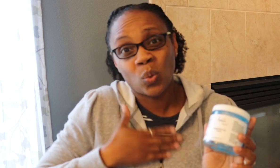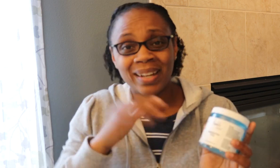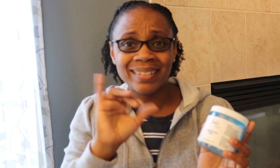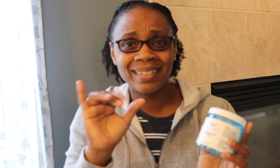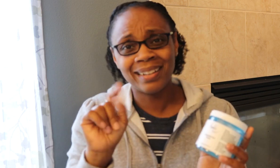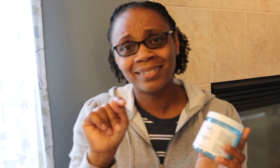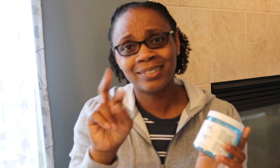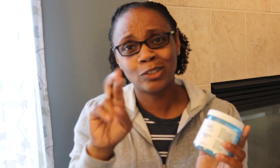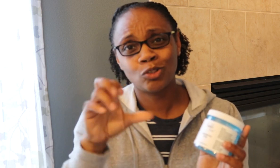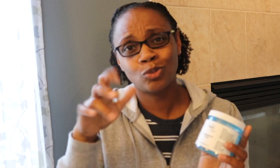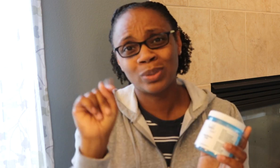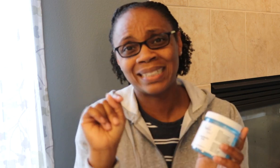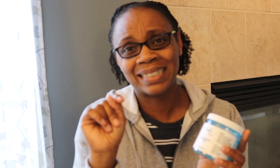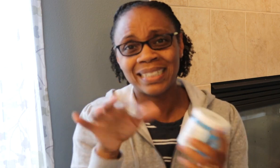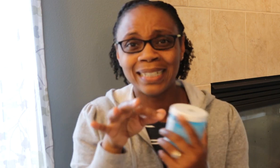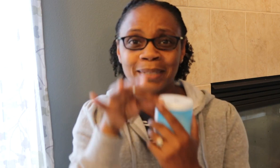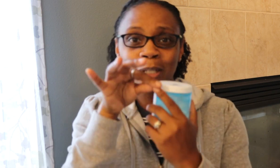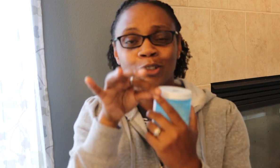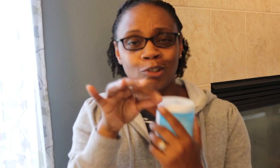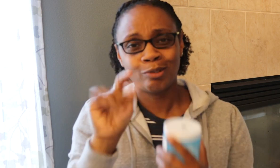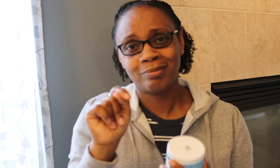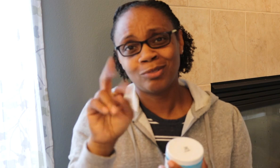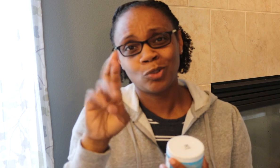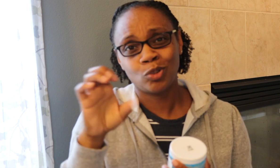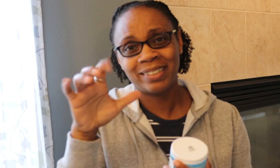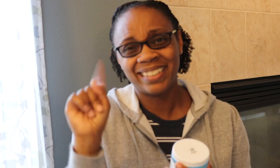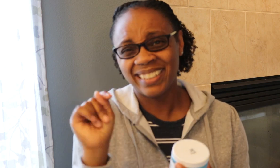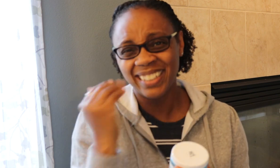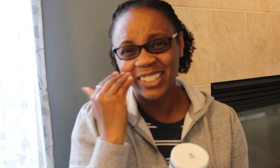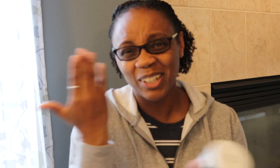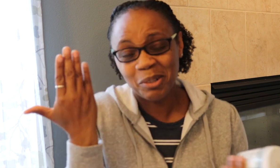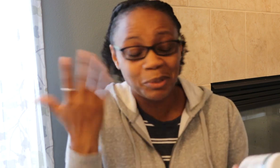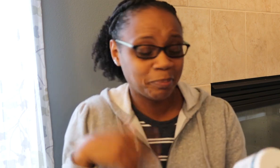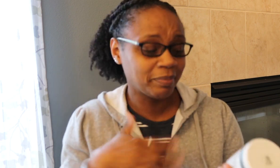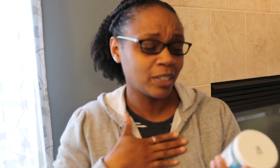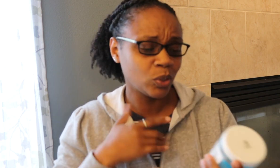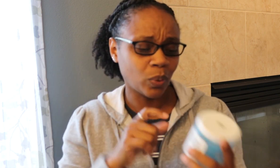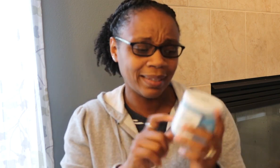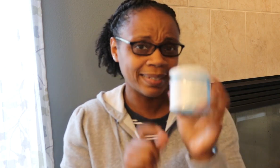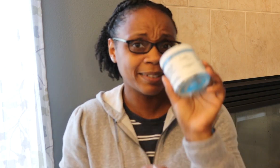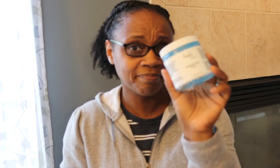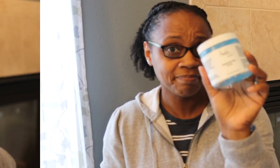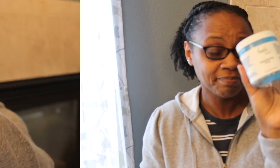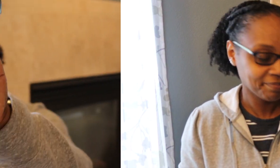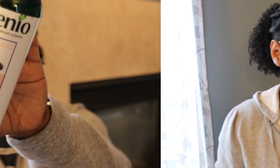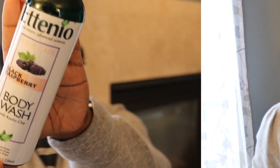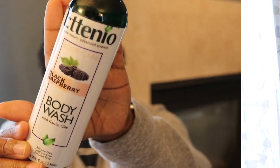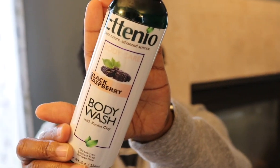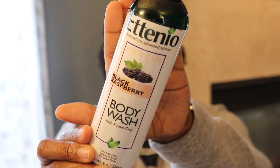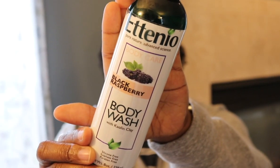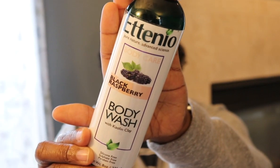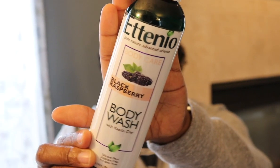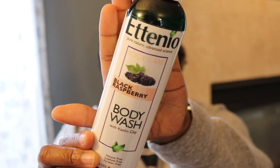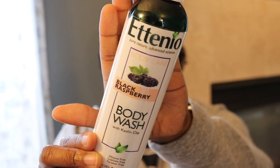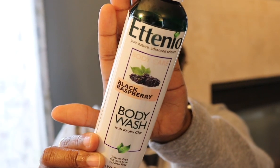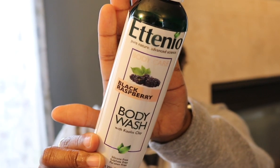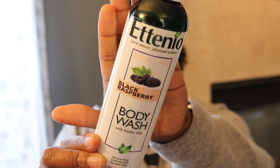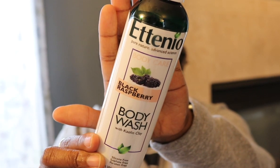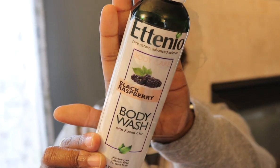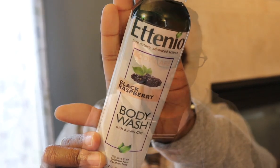yeah, I really enjoy it. It's kind of like a treat during your shower. So definitely love these. This is